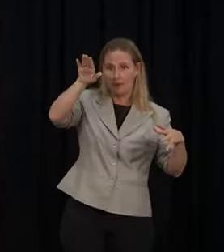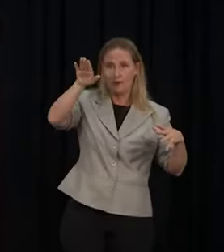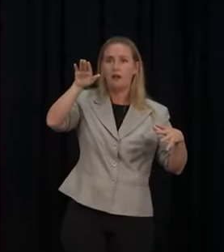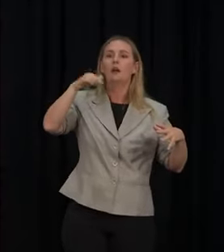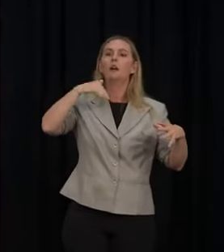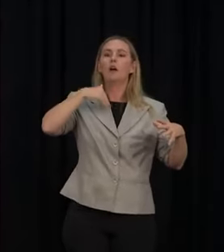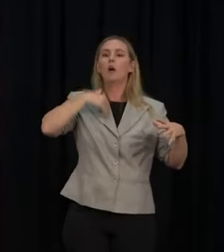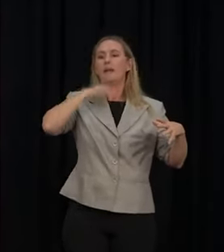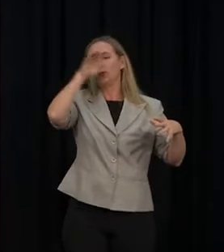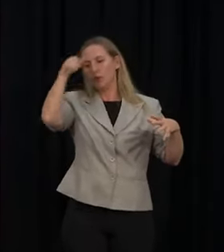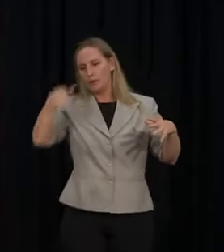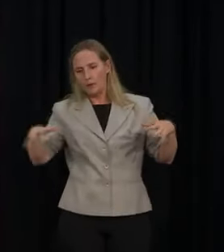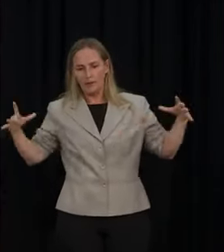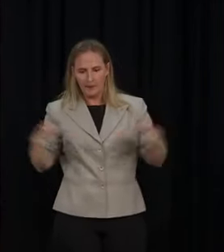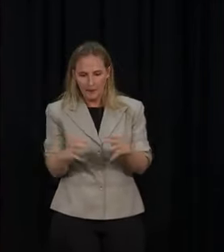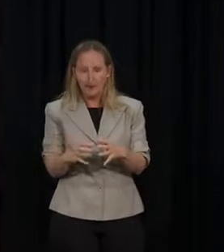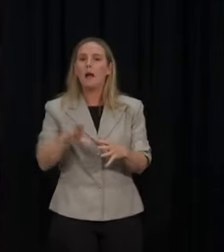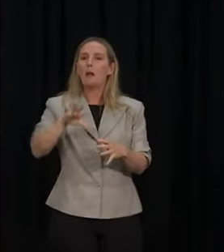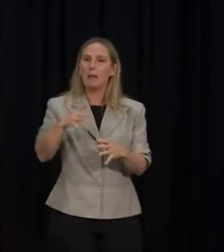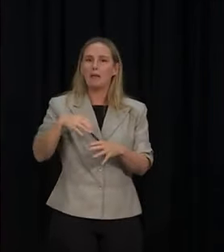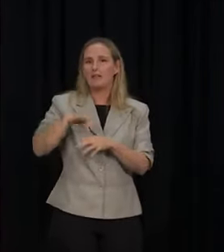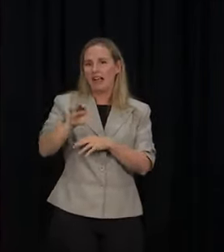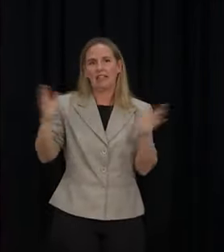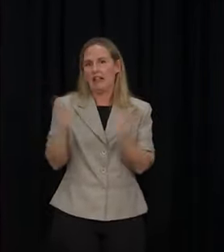necessary for those other outbreaks that we experience.